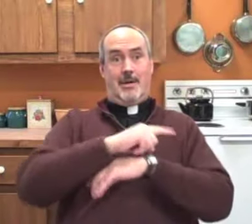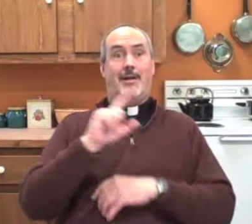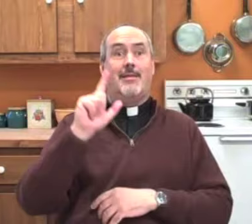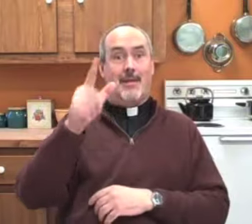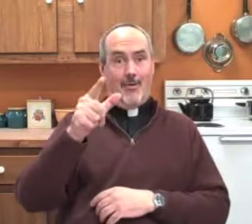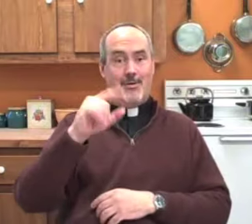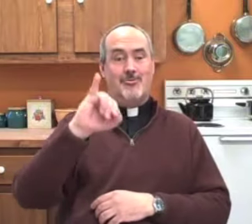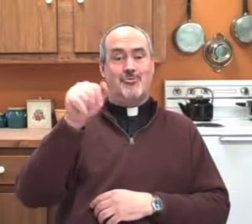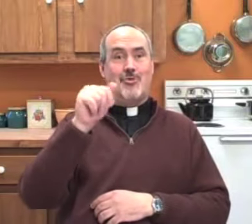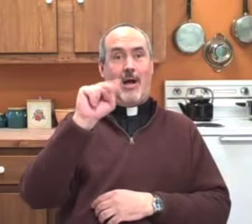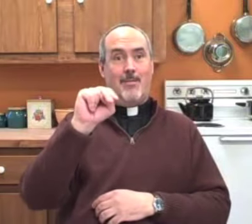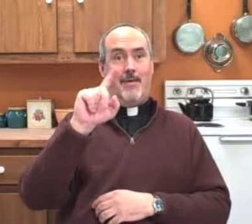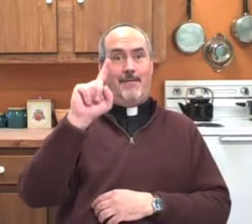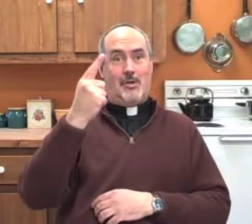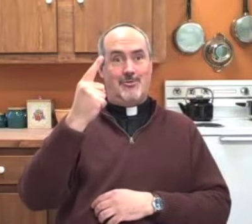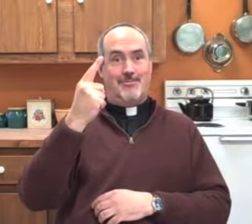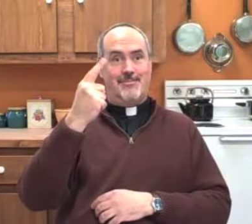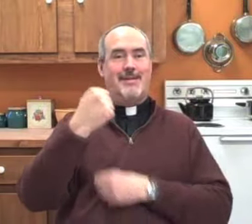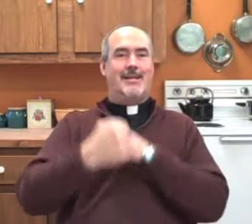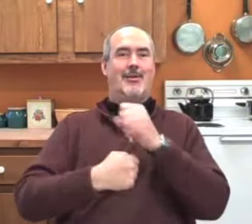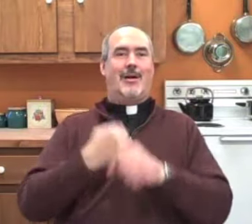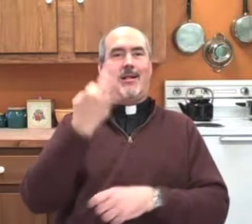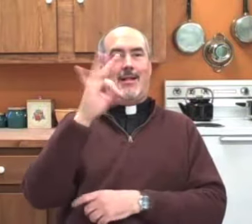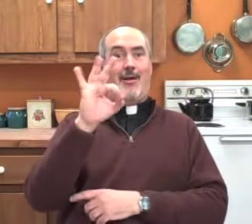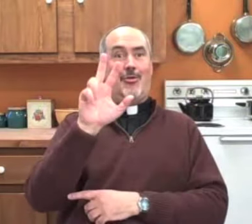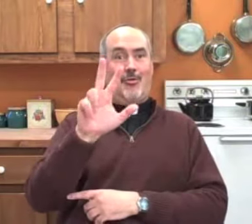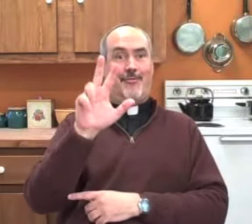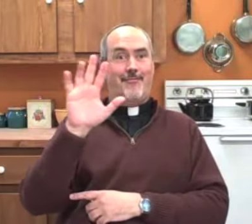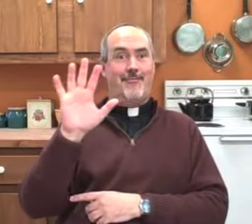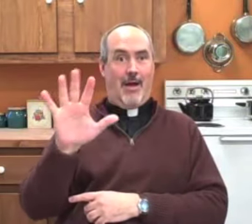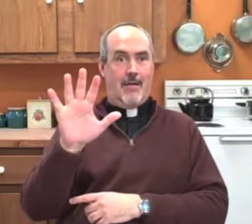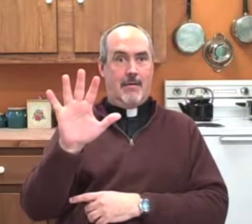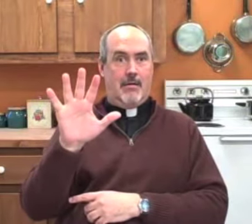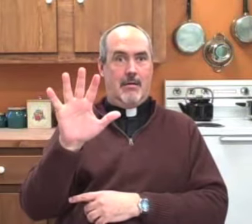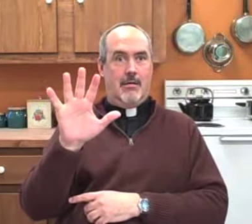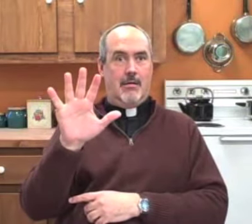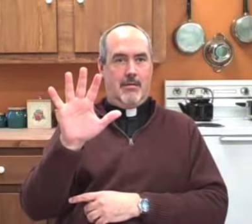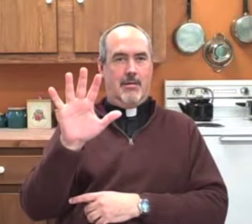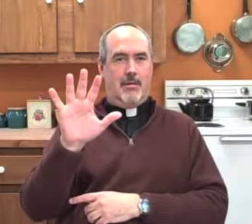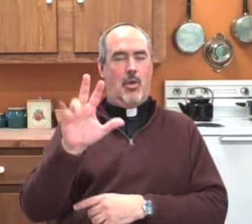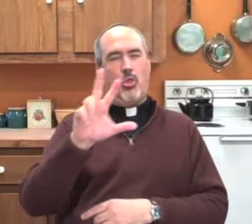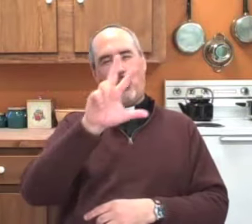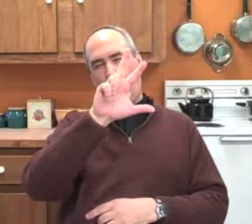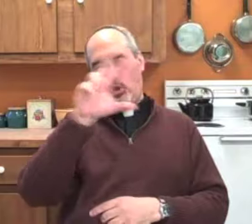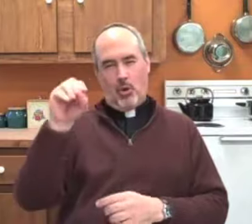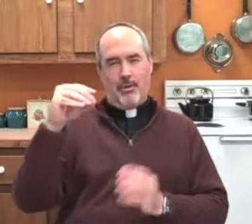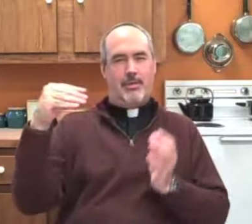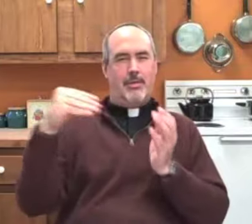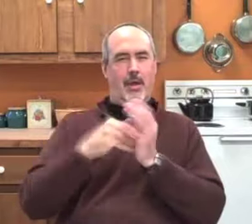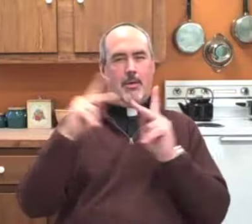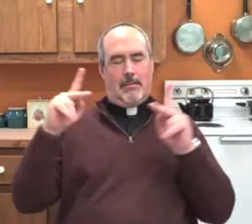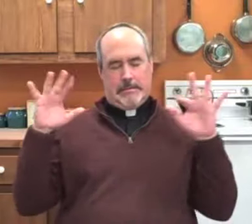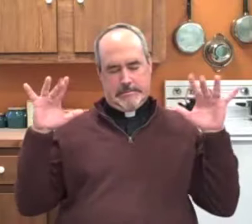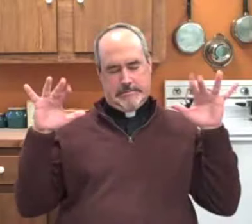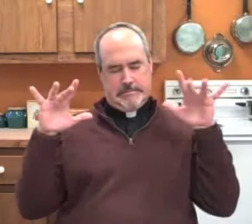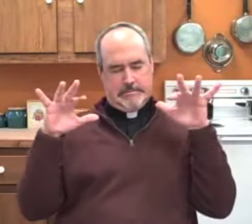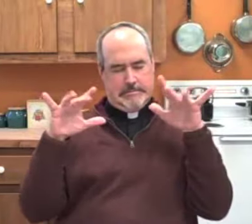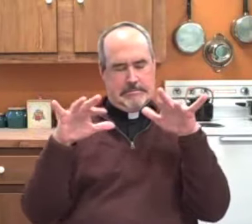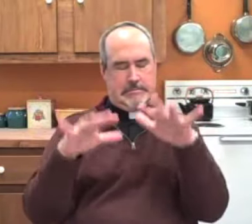Just two days later, on January 1st, 1935, over 30,000